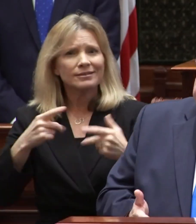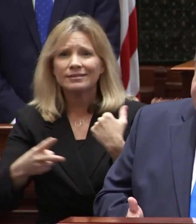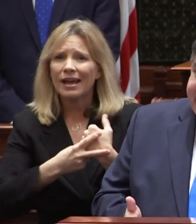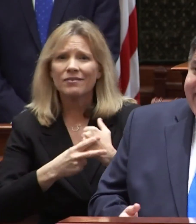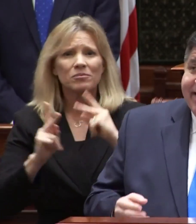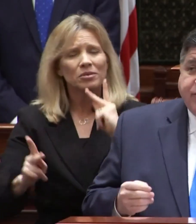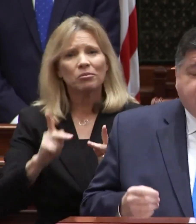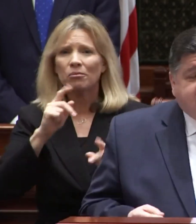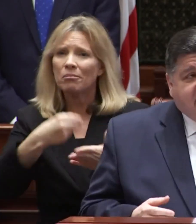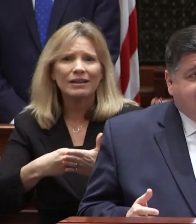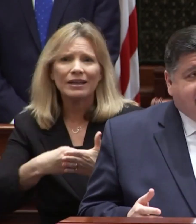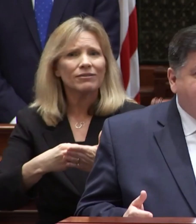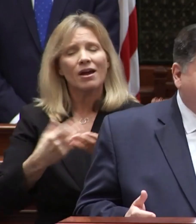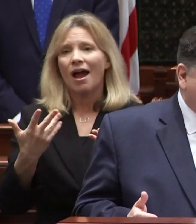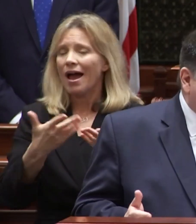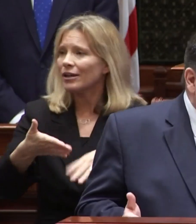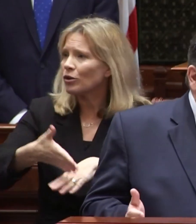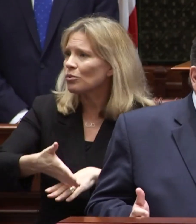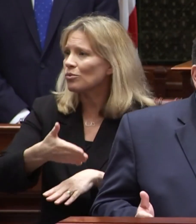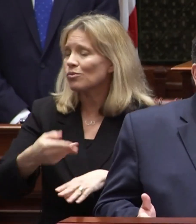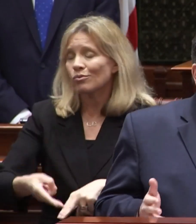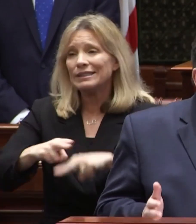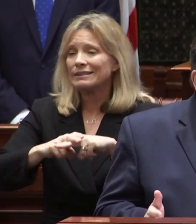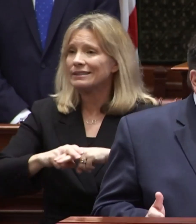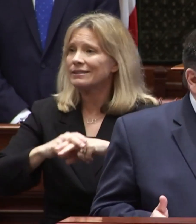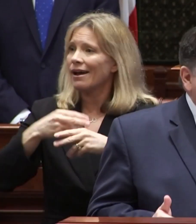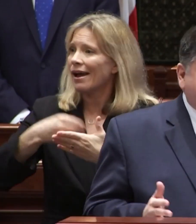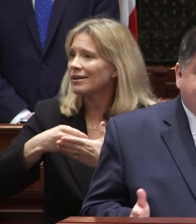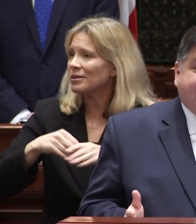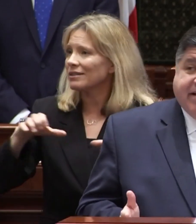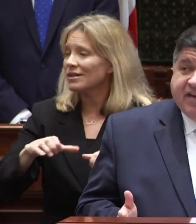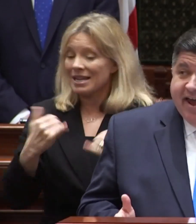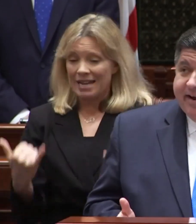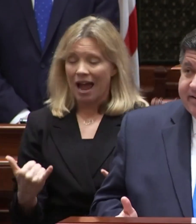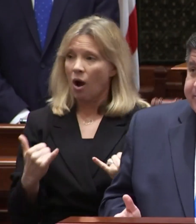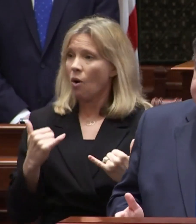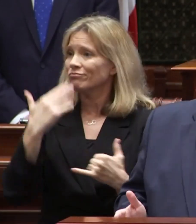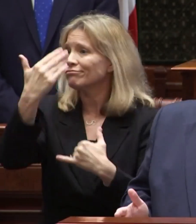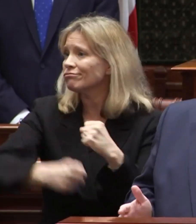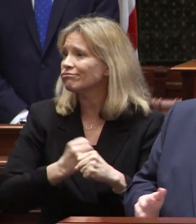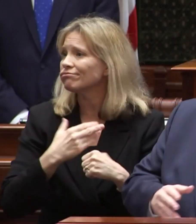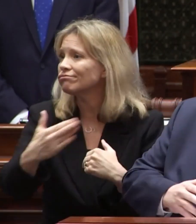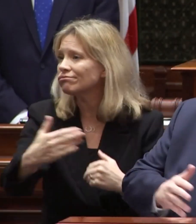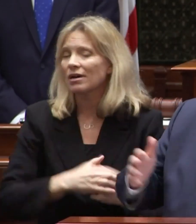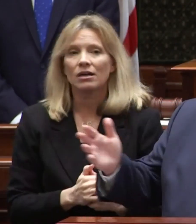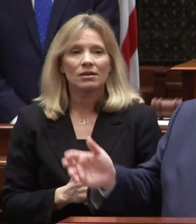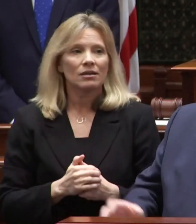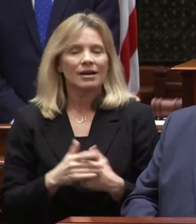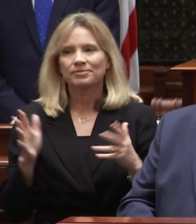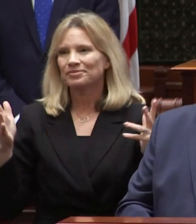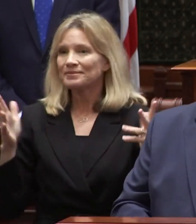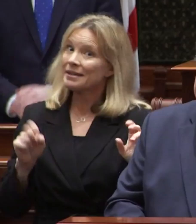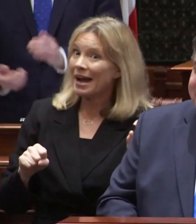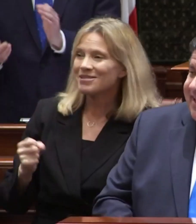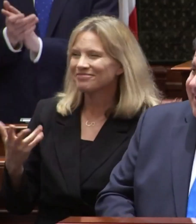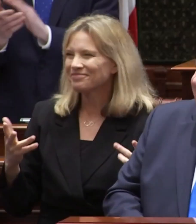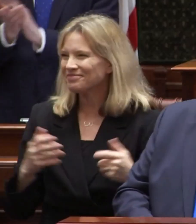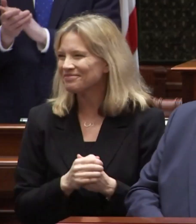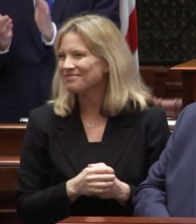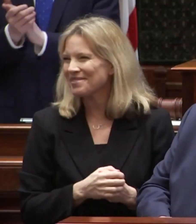taxpayers money and increasing economic activity now and in the decades ahead on a broader yeah